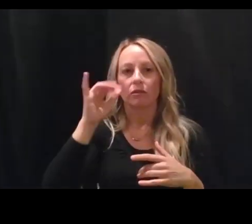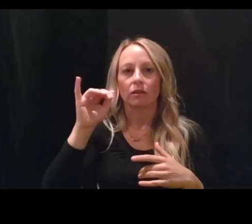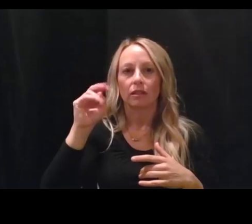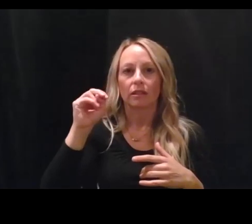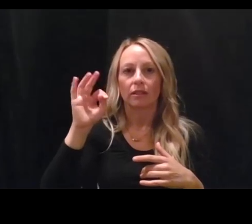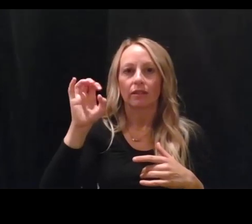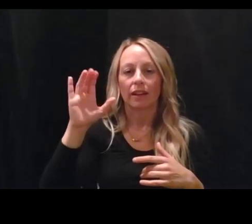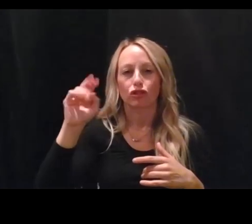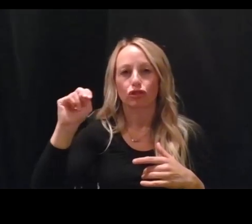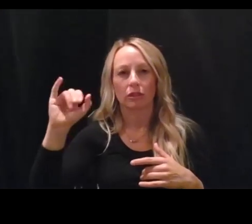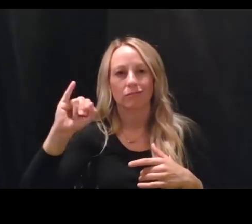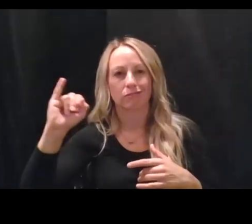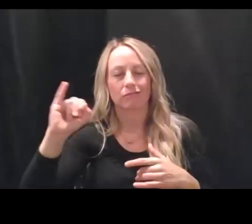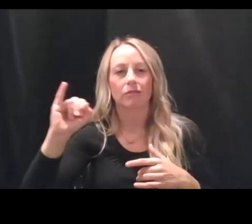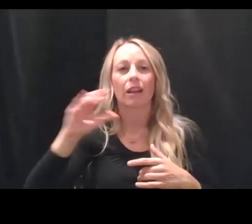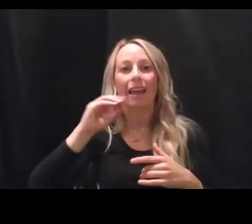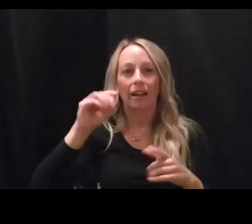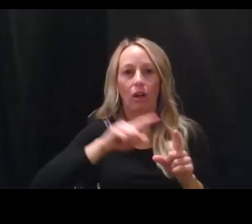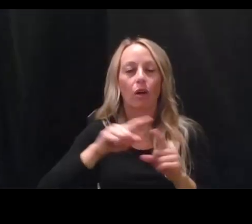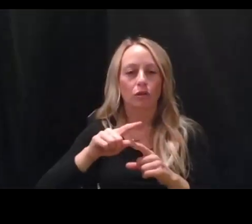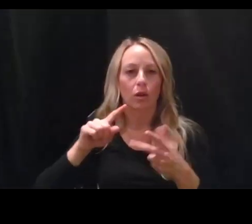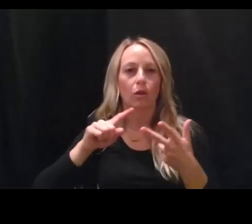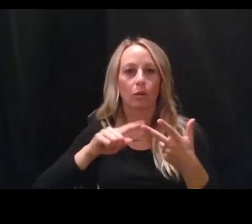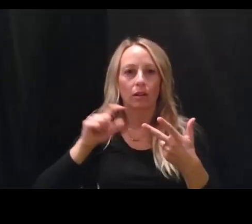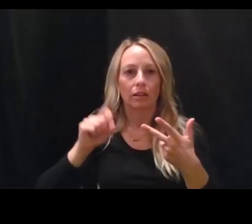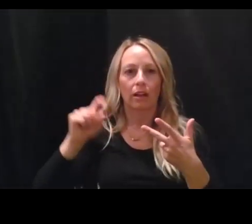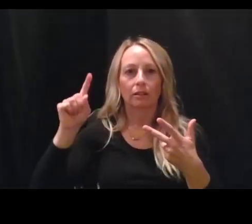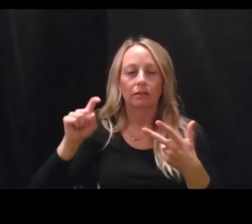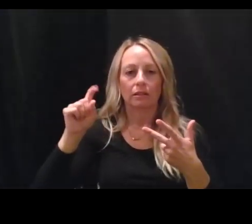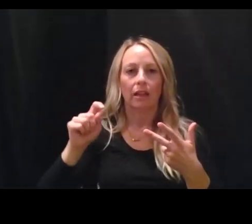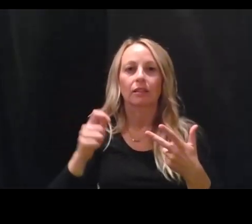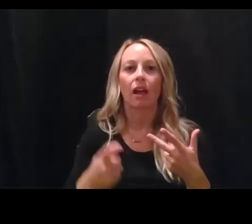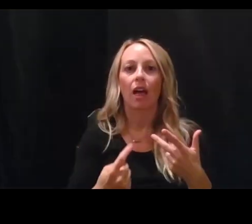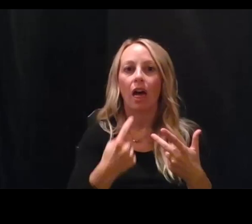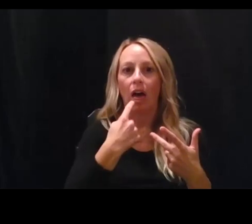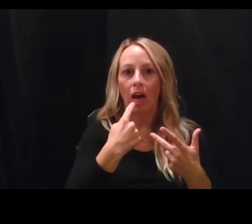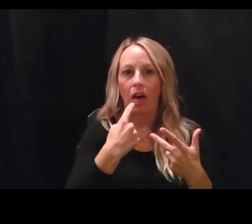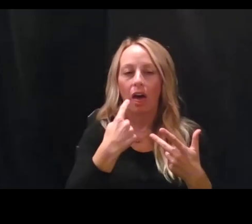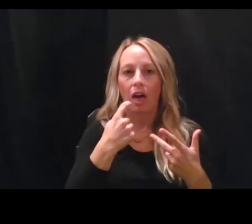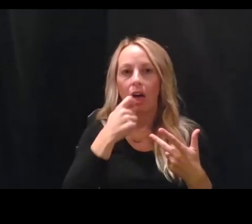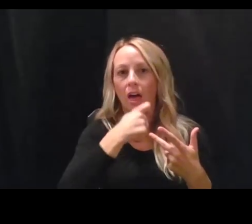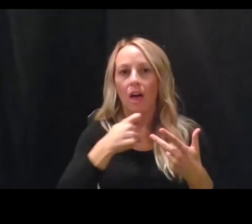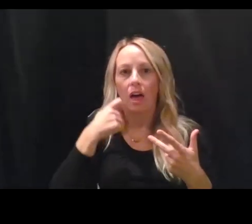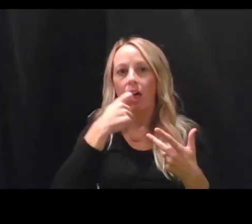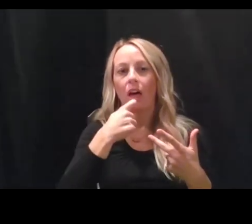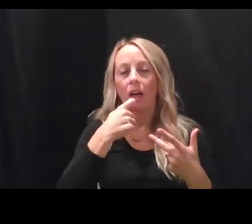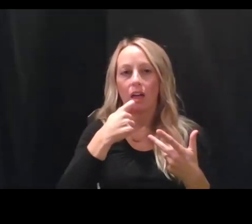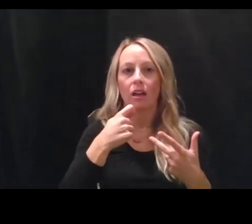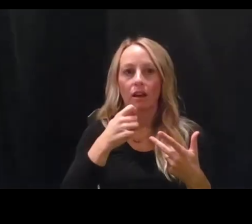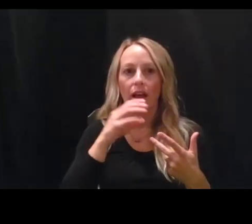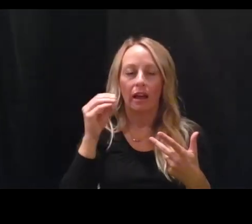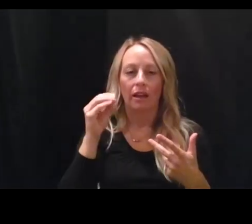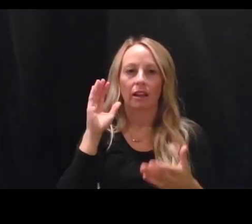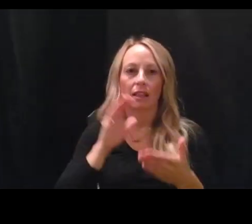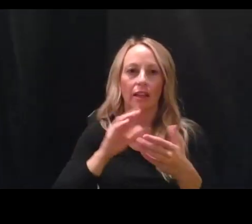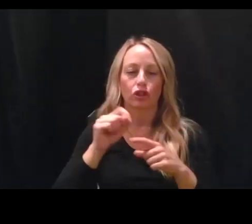on a saliva and throat swabs can be quite good as well. And they take much less training